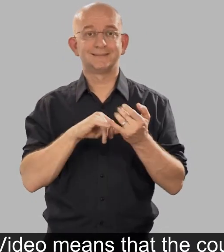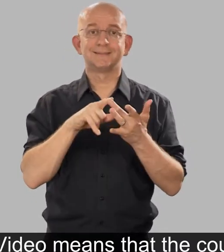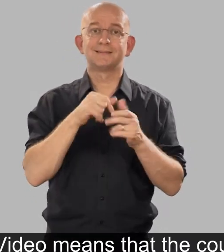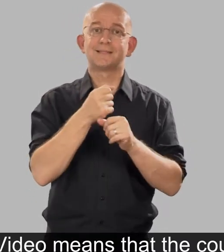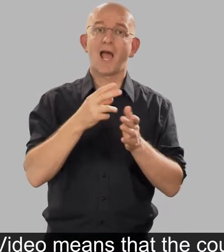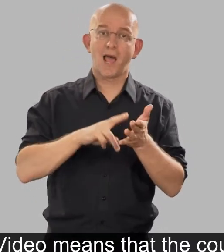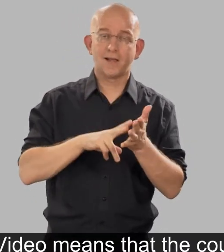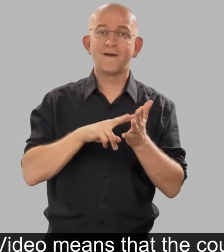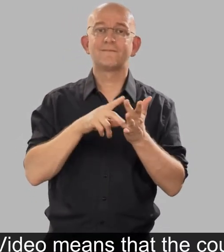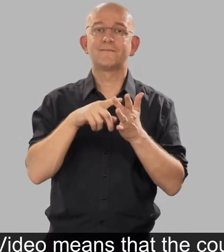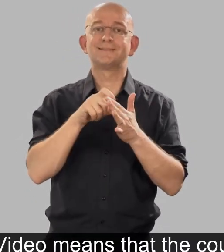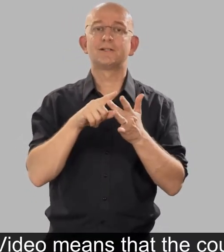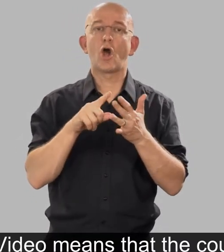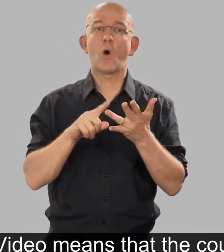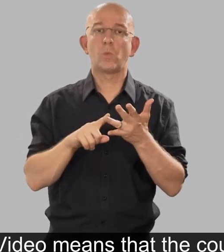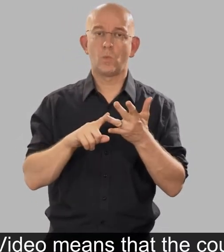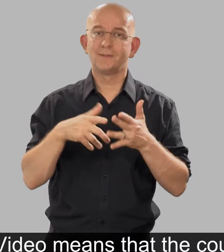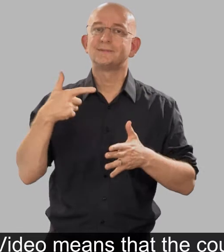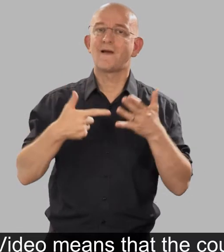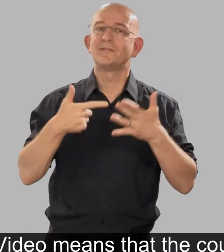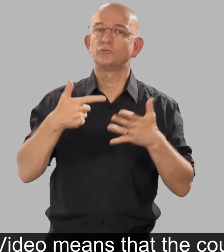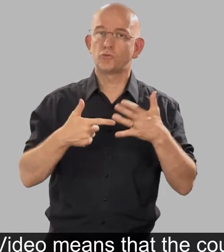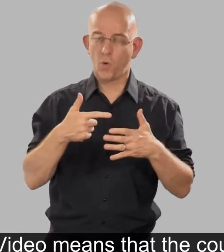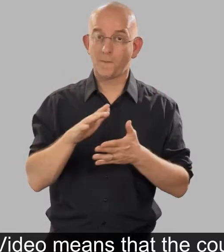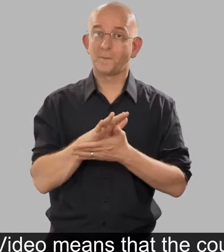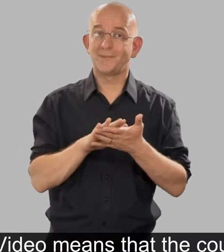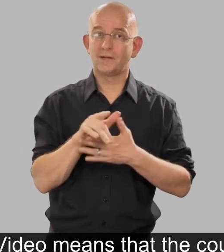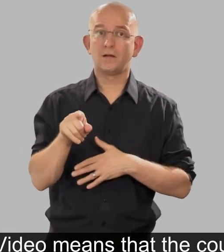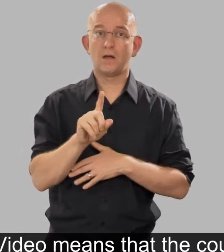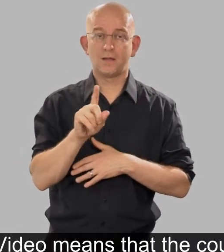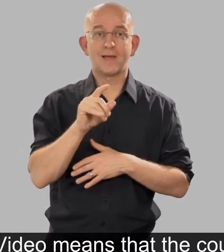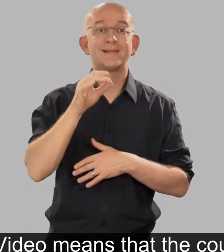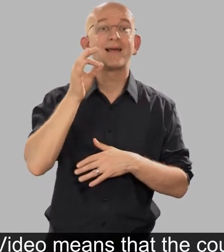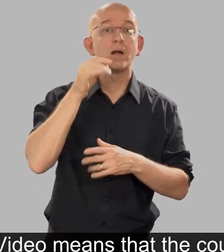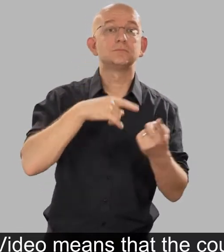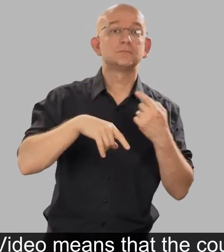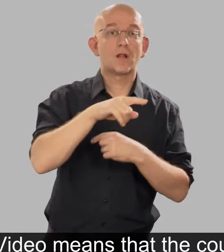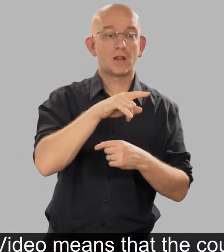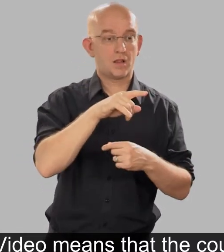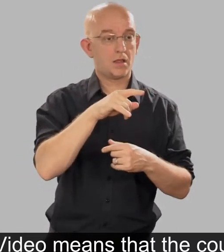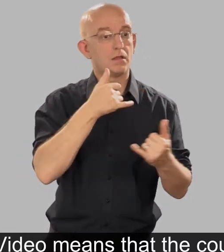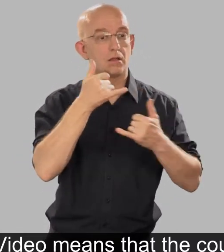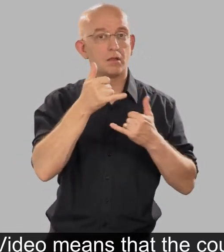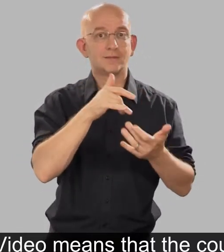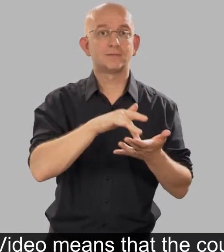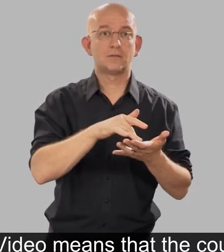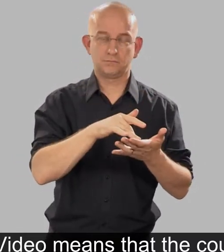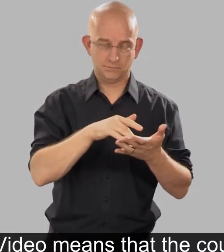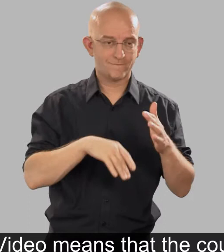Sign video means that the council's call centre is fully accessible for deaf residents